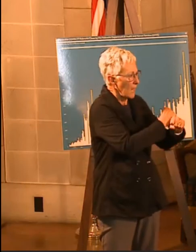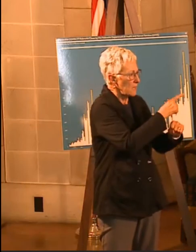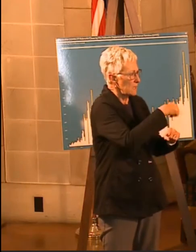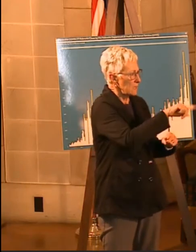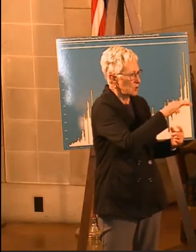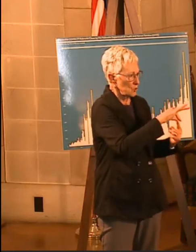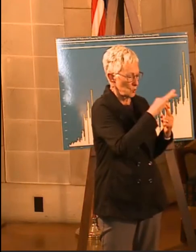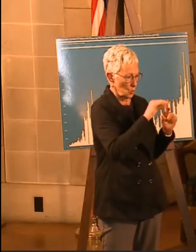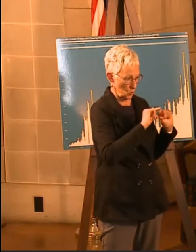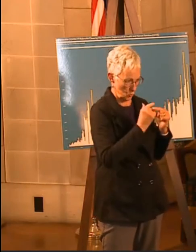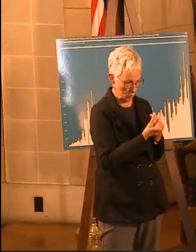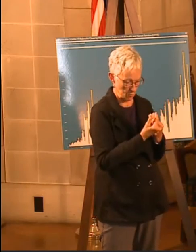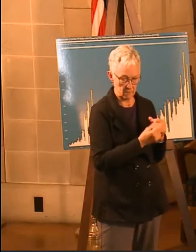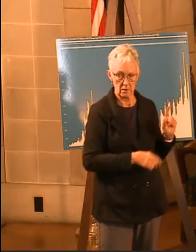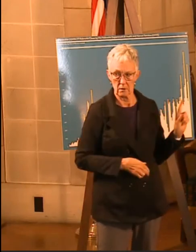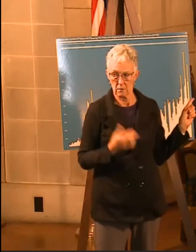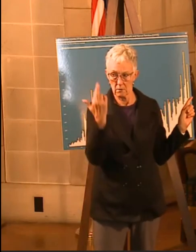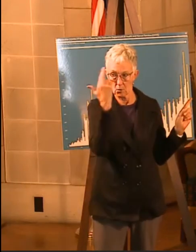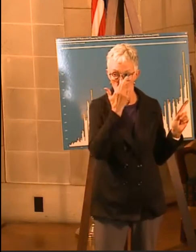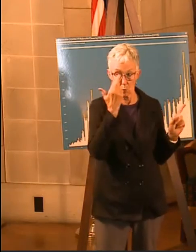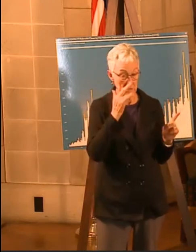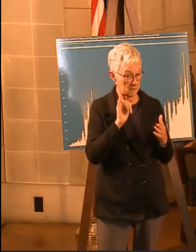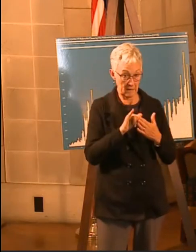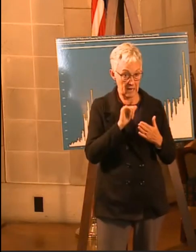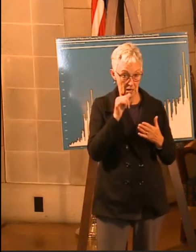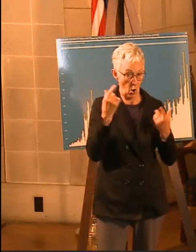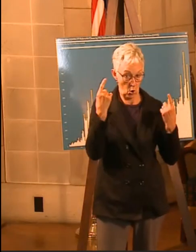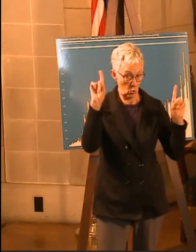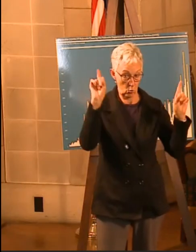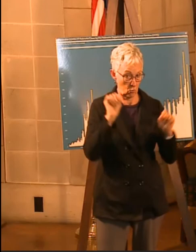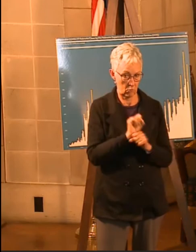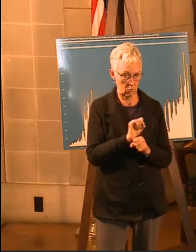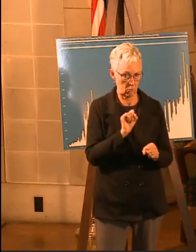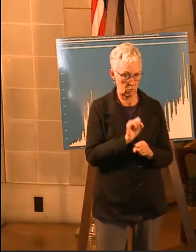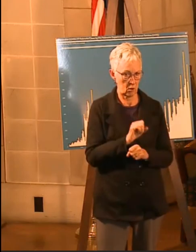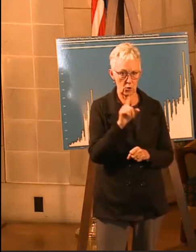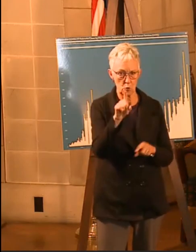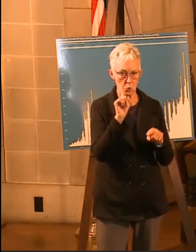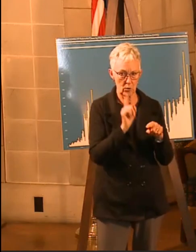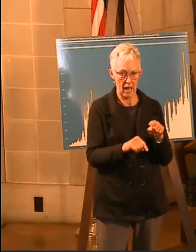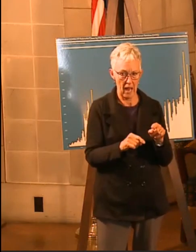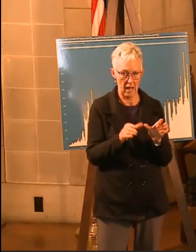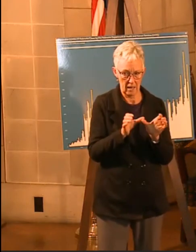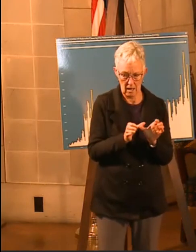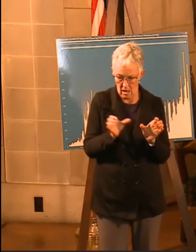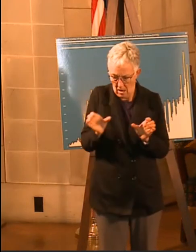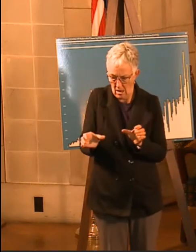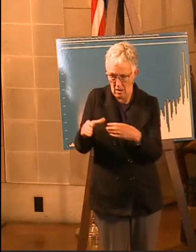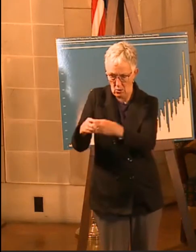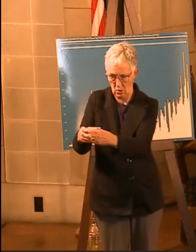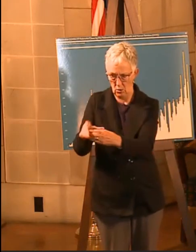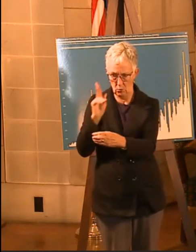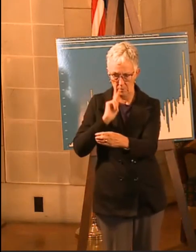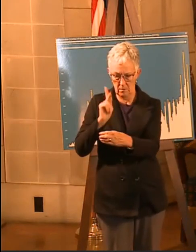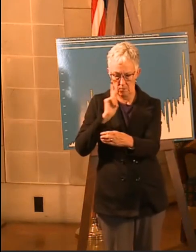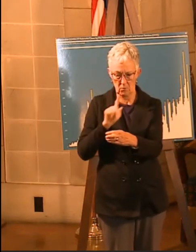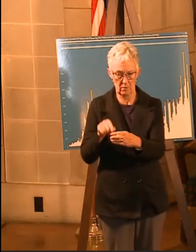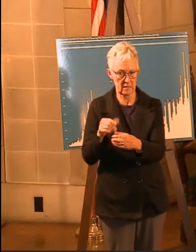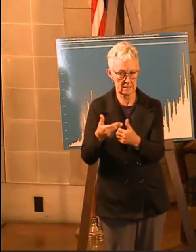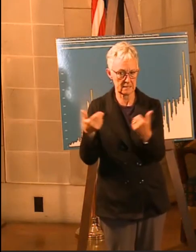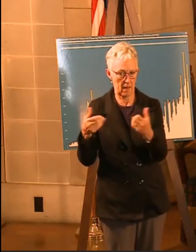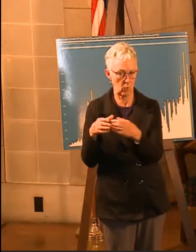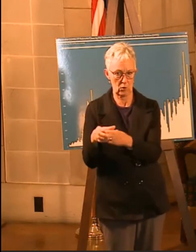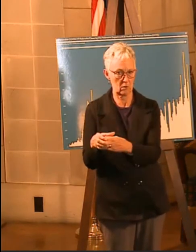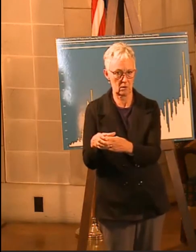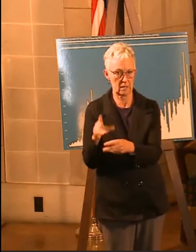doesn't work is because you can't separate out those long-term care facilities from the rest of our community, right?